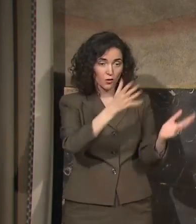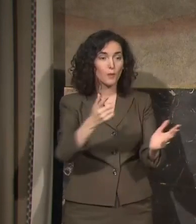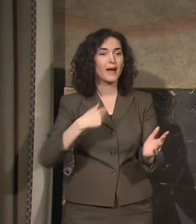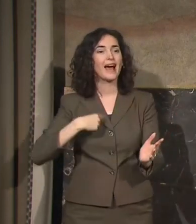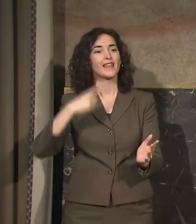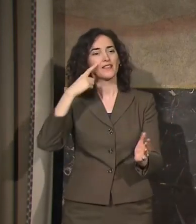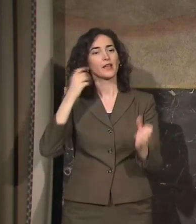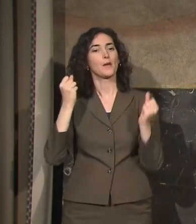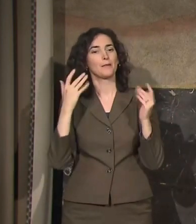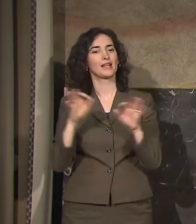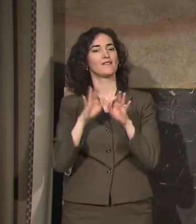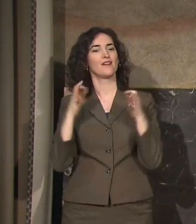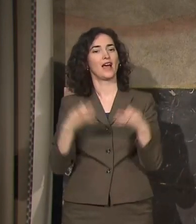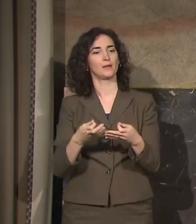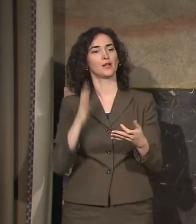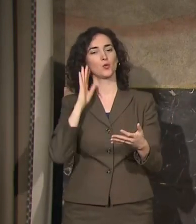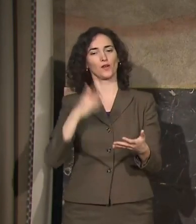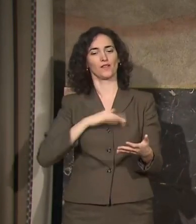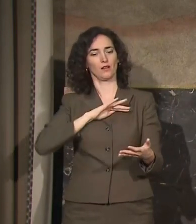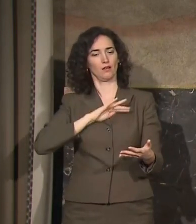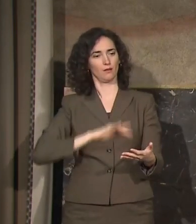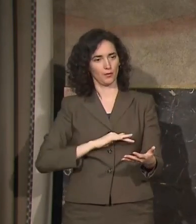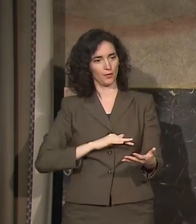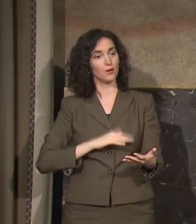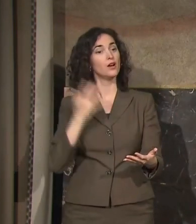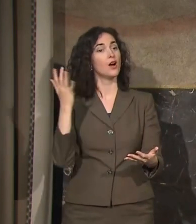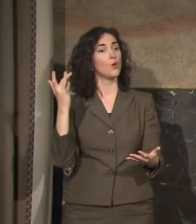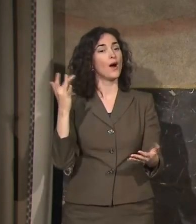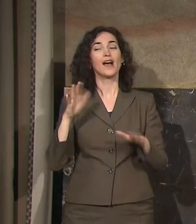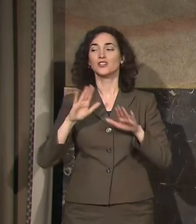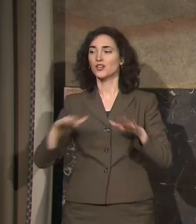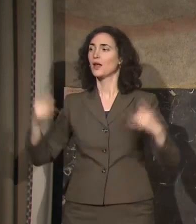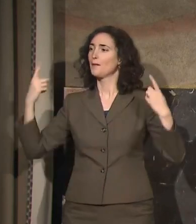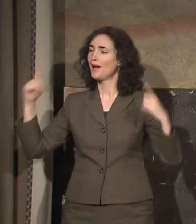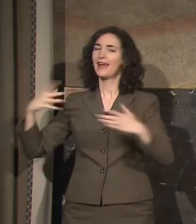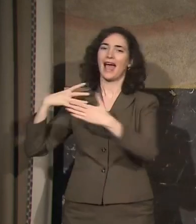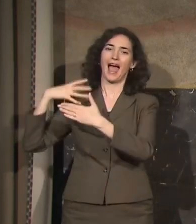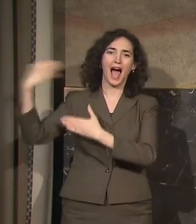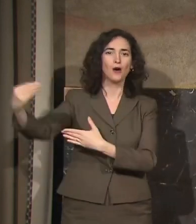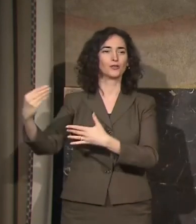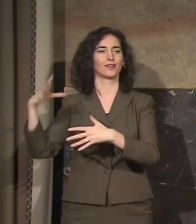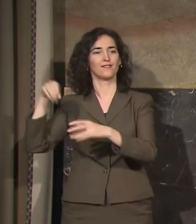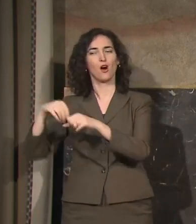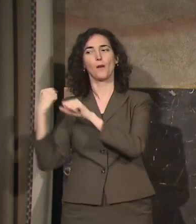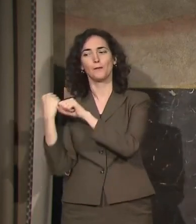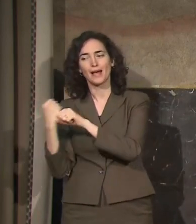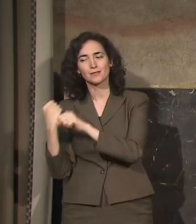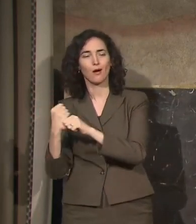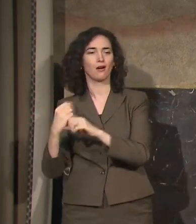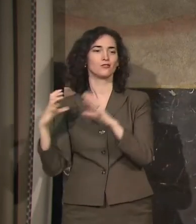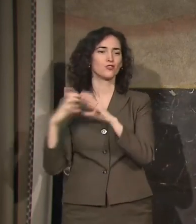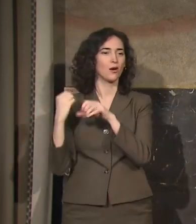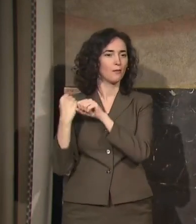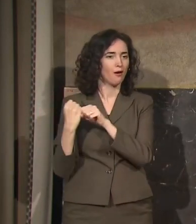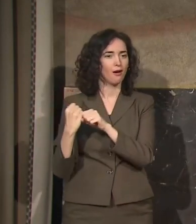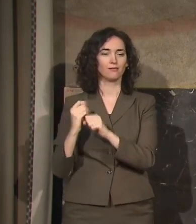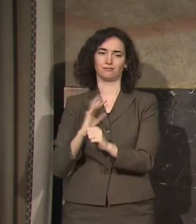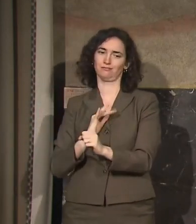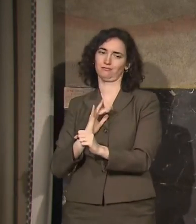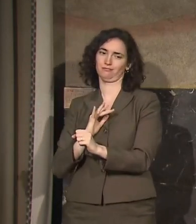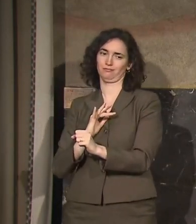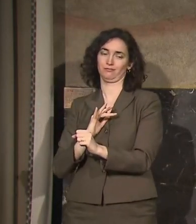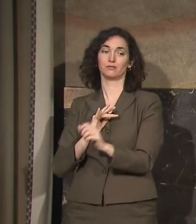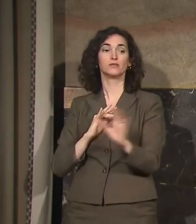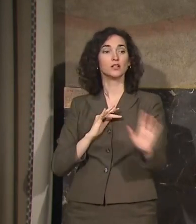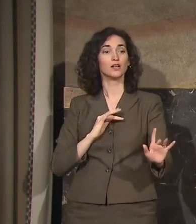families who will be relieved when their children are able to go out and to participate in baseball and in softball. But we obviously want